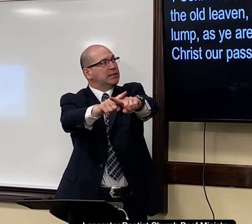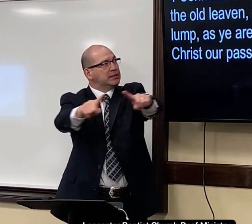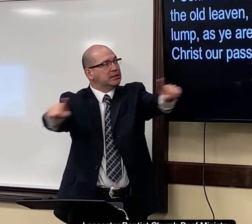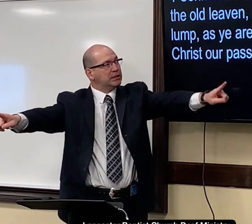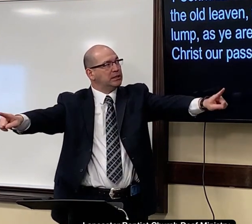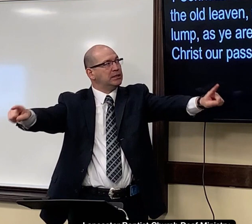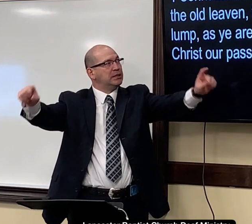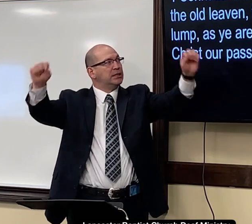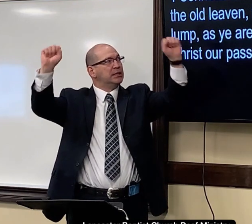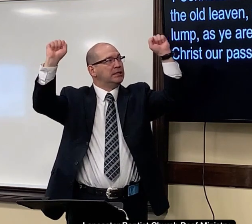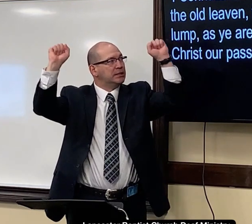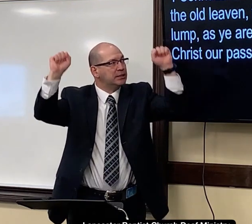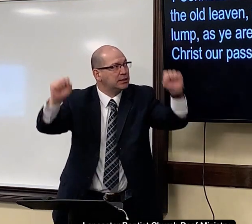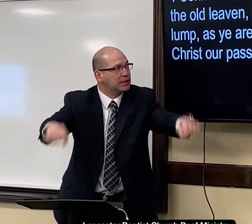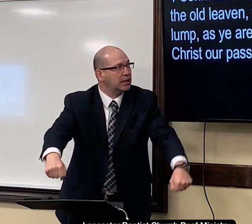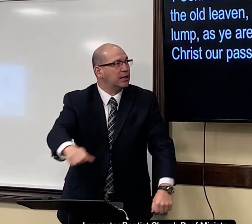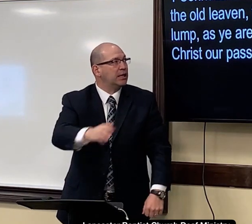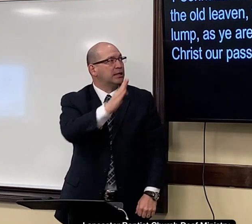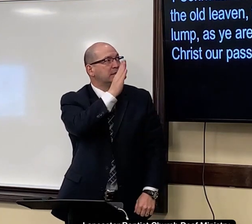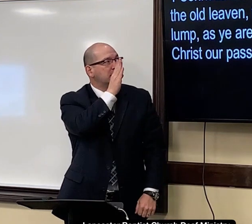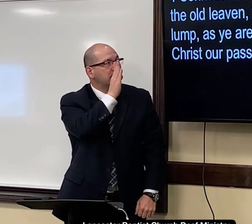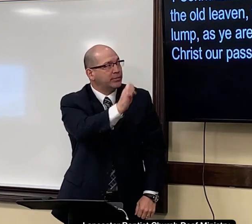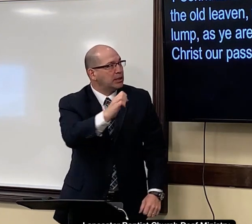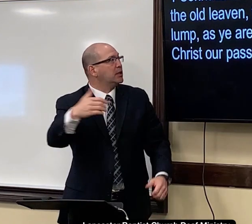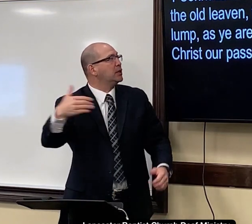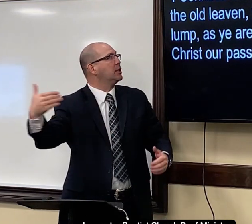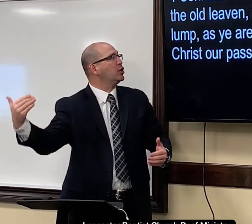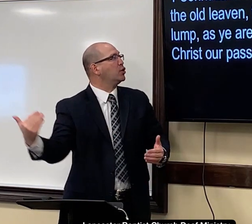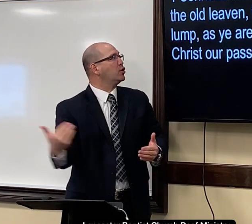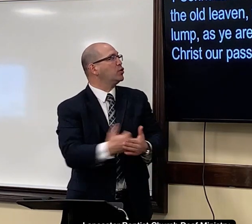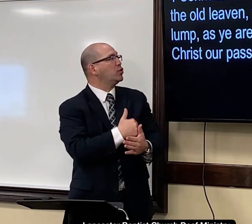that ye may be a new